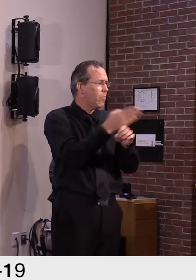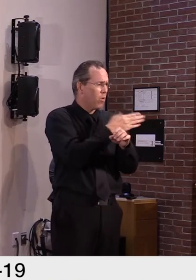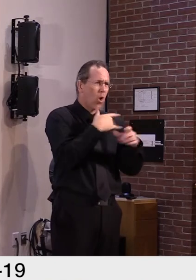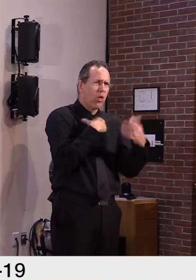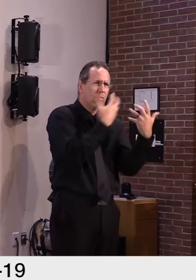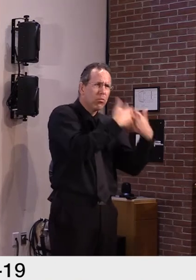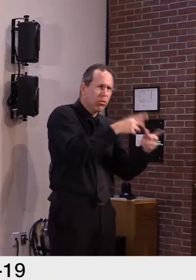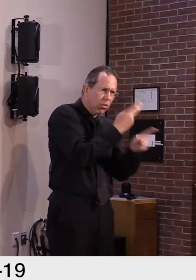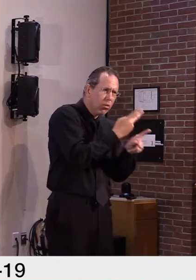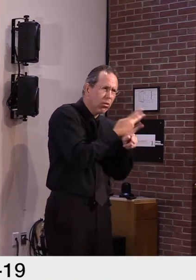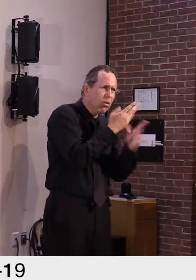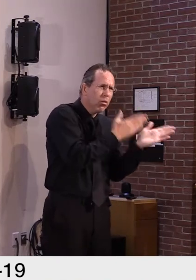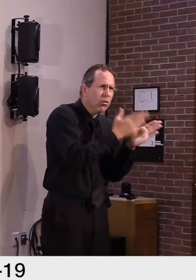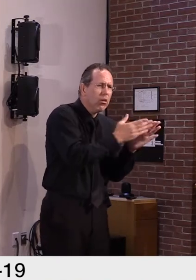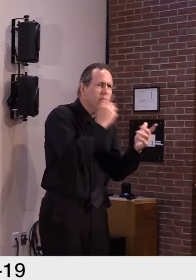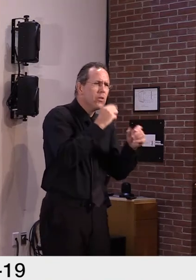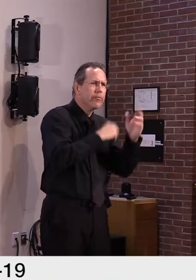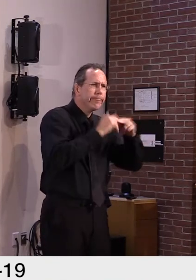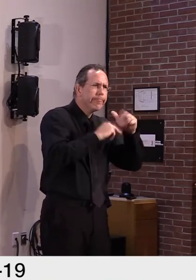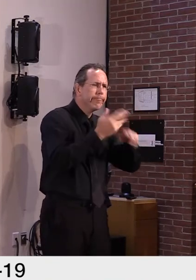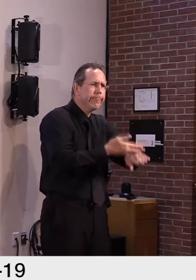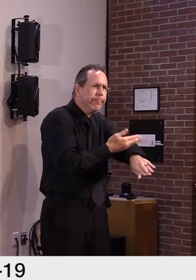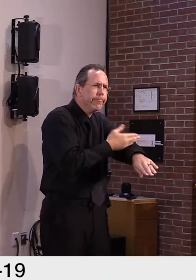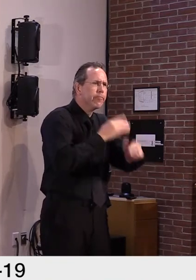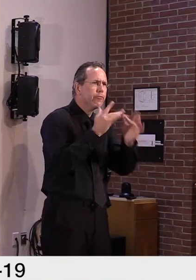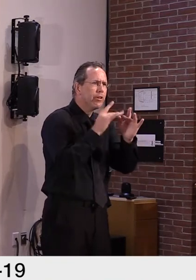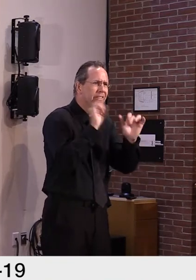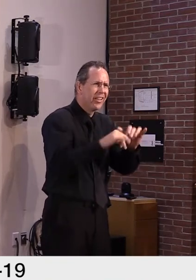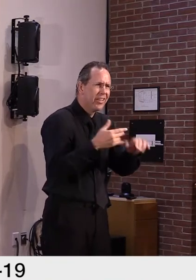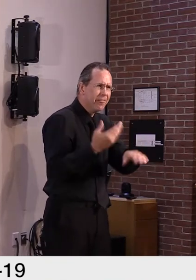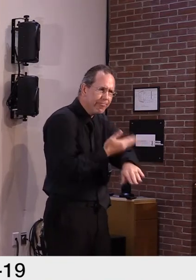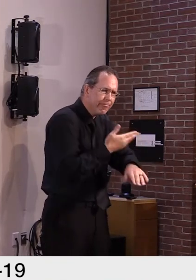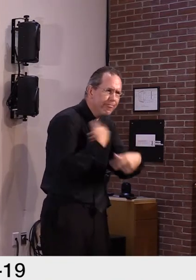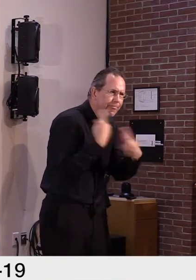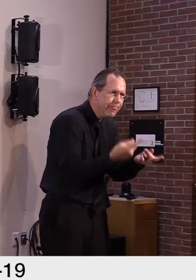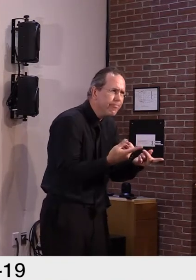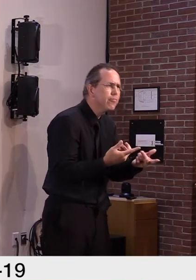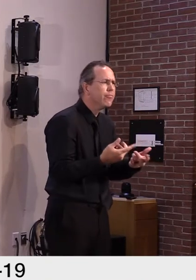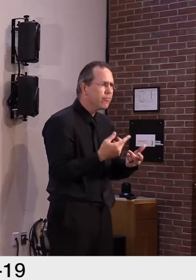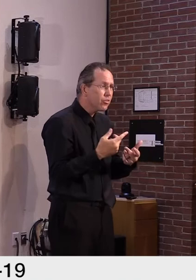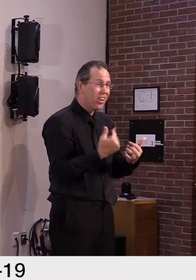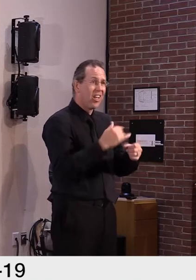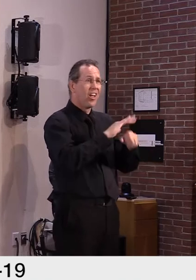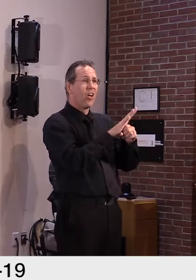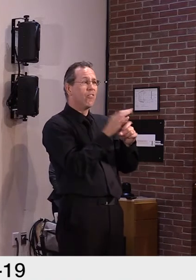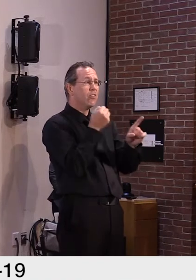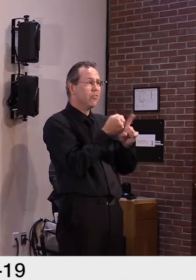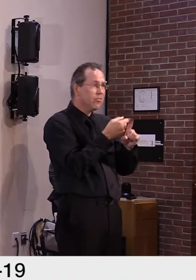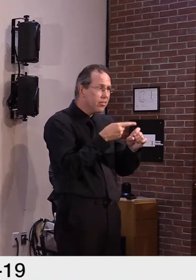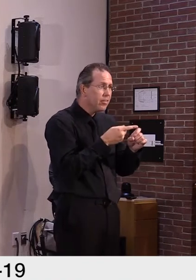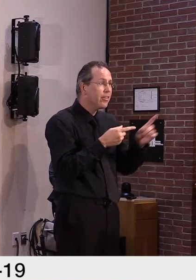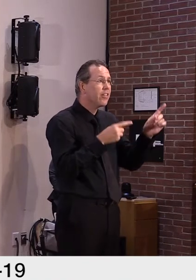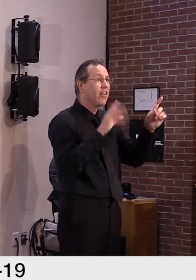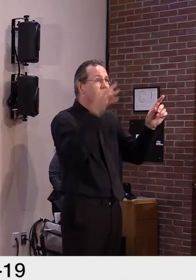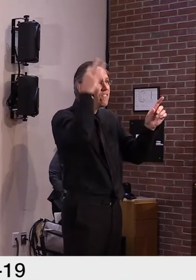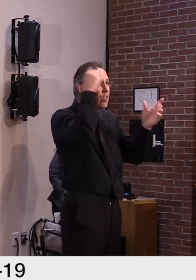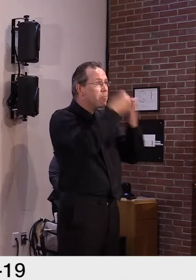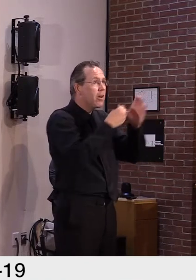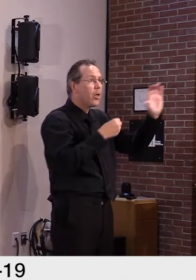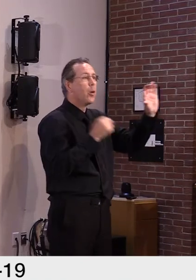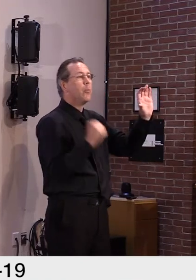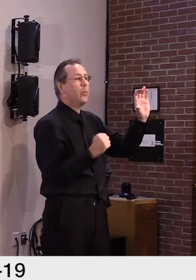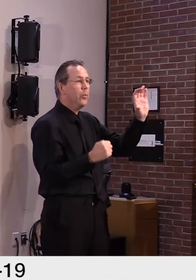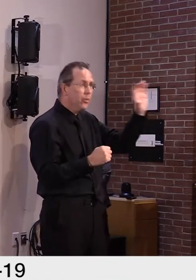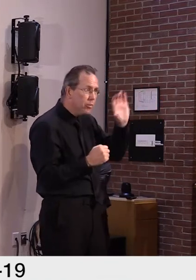even if we had more CARES money available at this point, we have the, uh, December 31st deadline, uh, that it has to